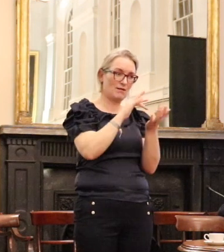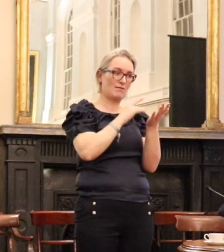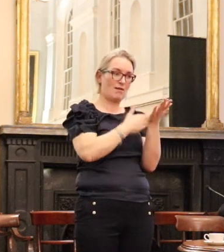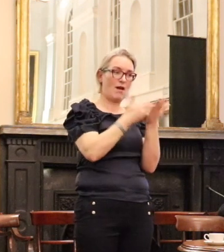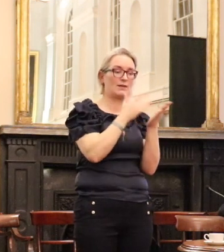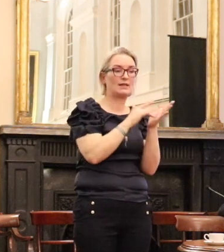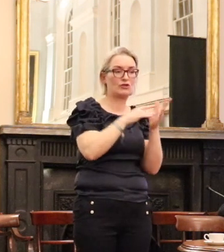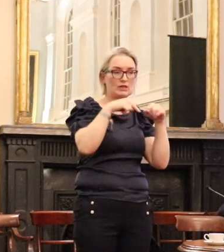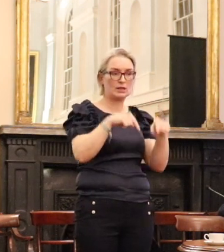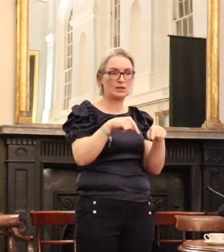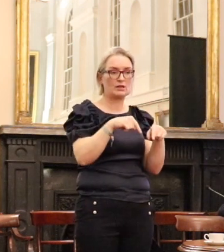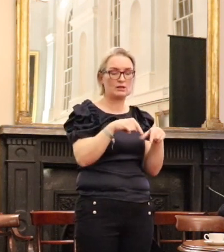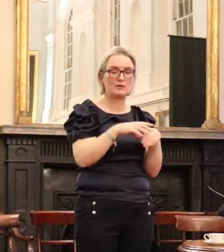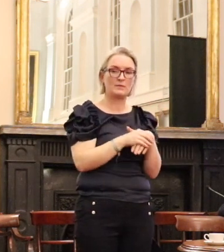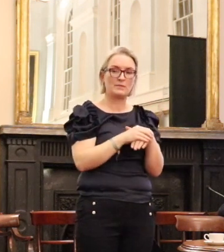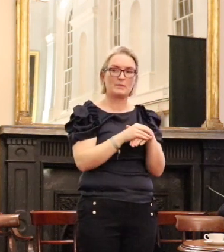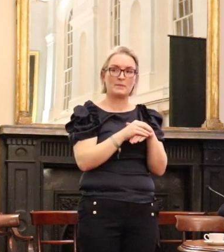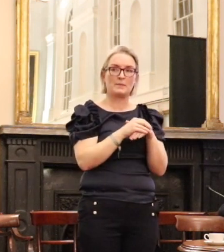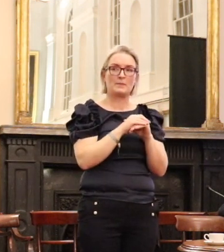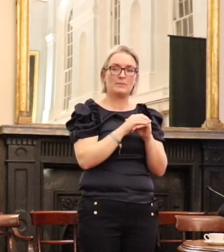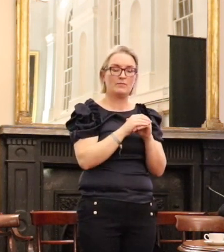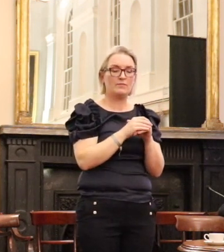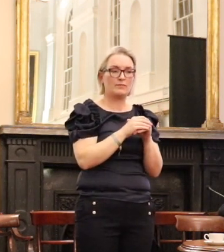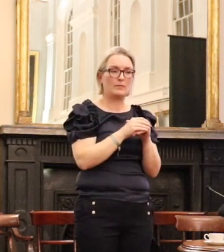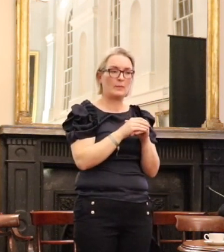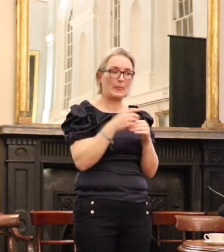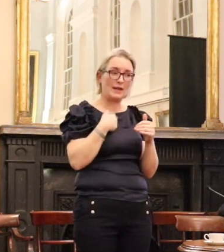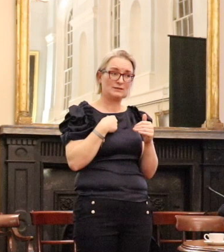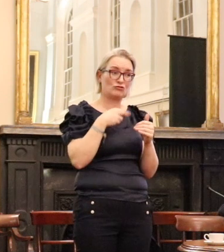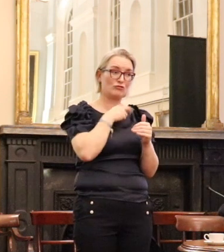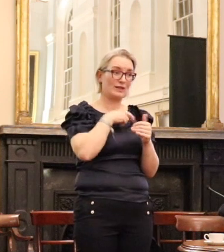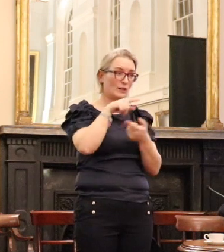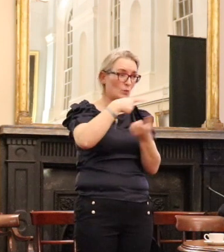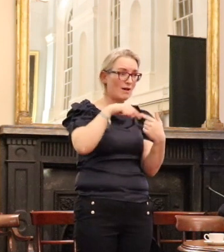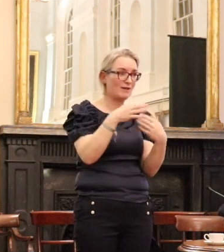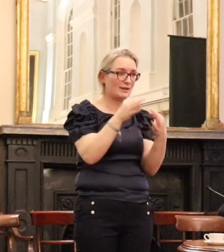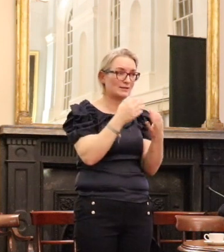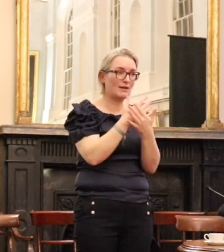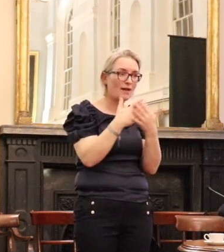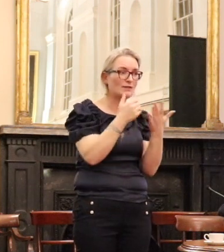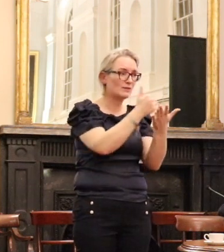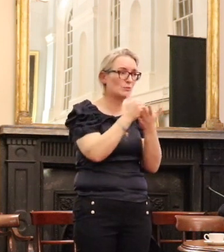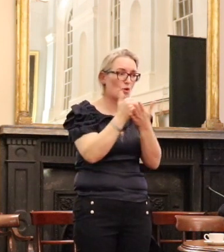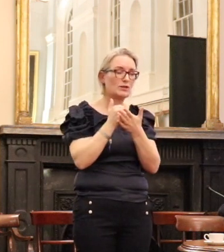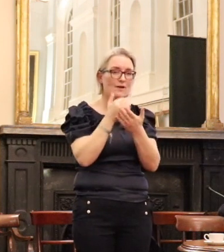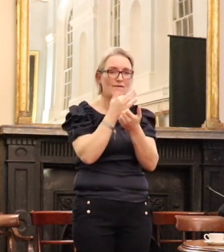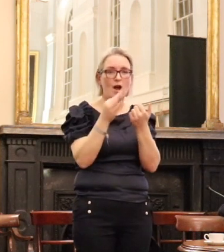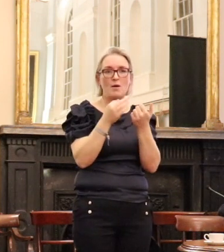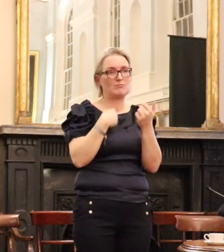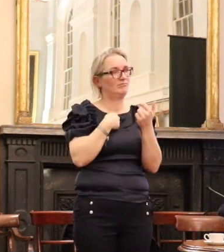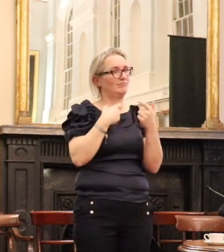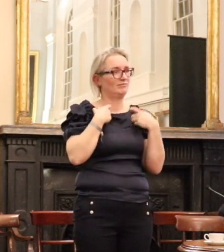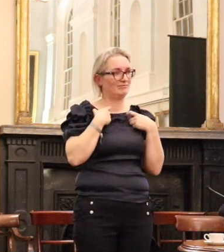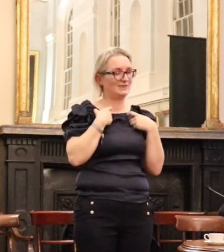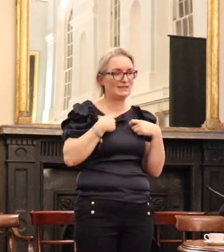centre and we do derive such support throughout the legal profession. so many of them have